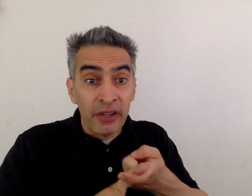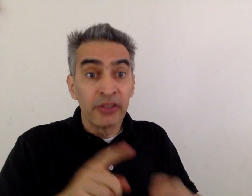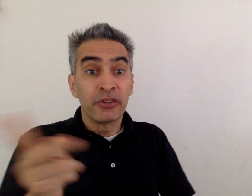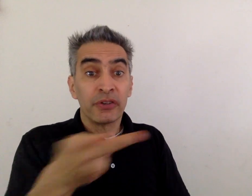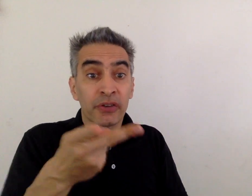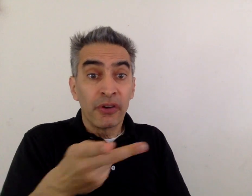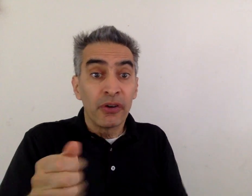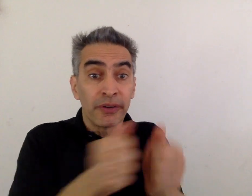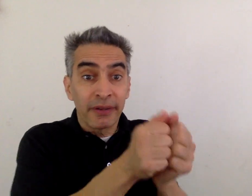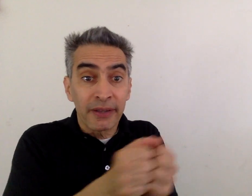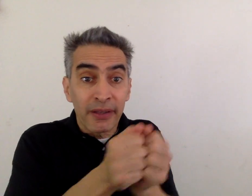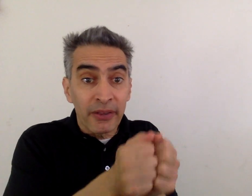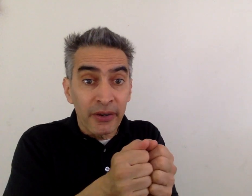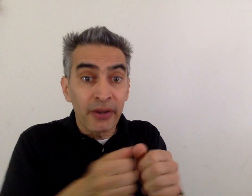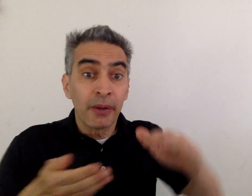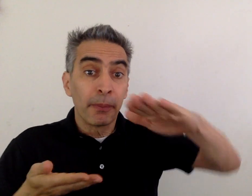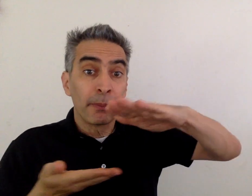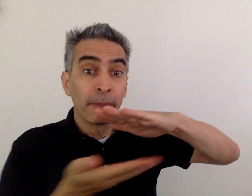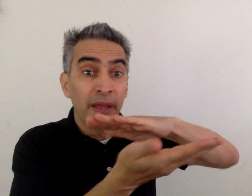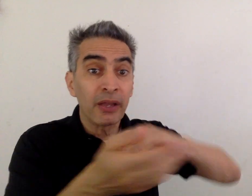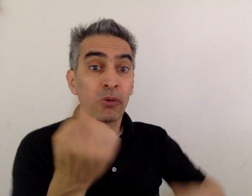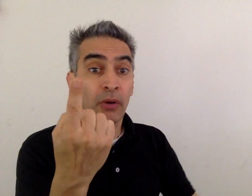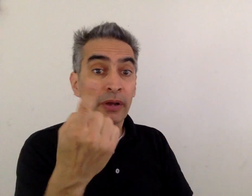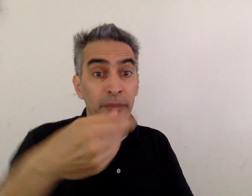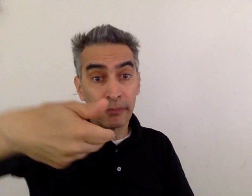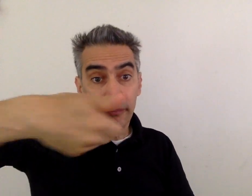Suppose you have a friend and the two of you bake a pizza.